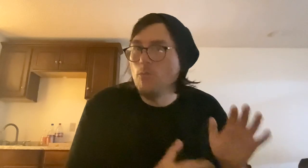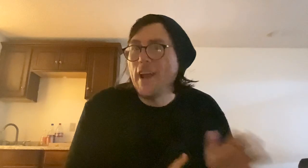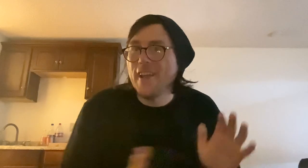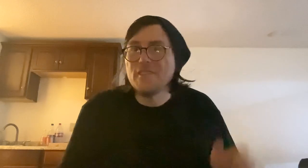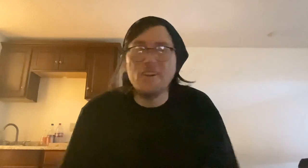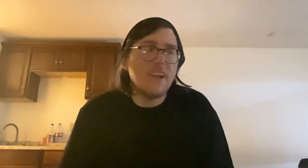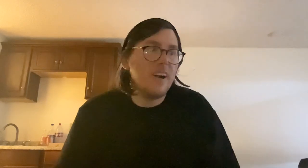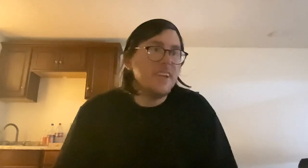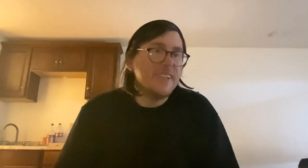way. So, you know,